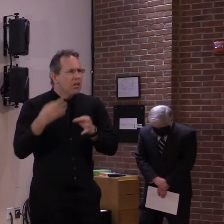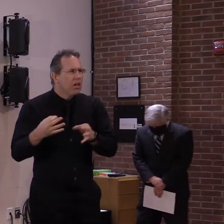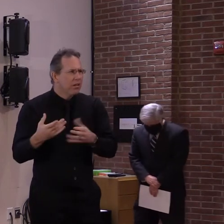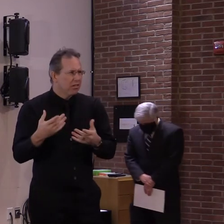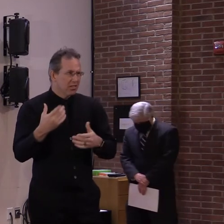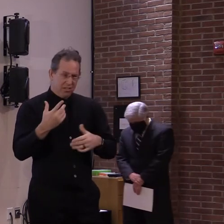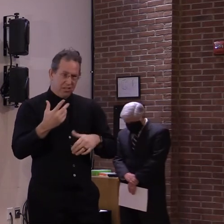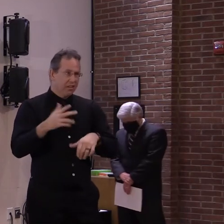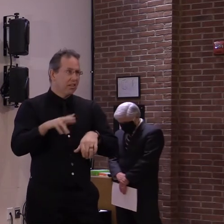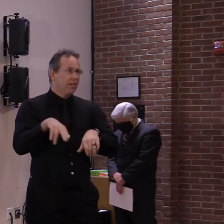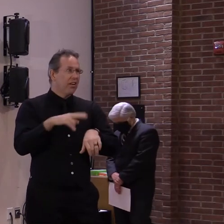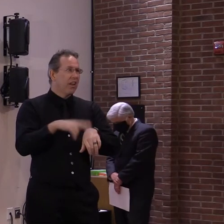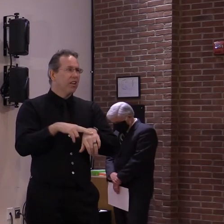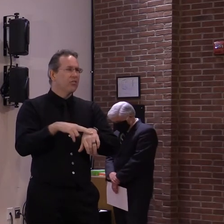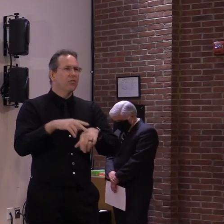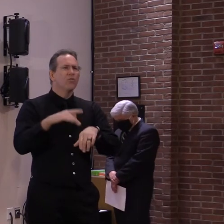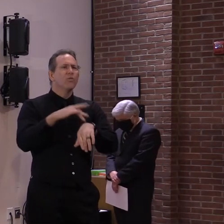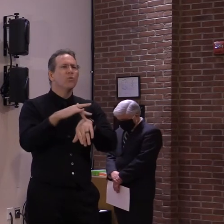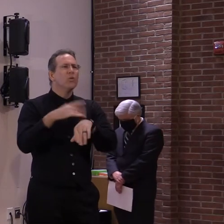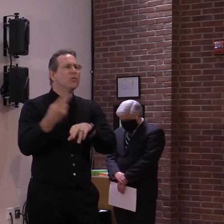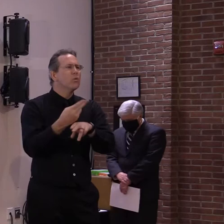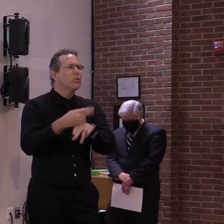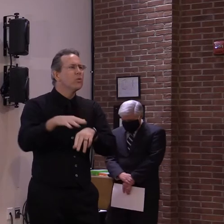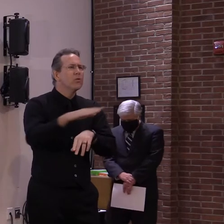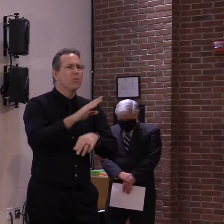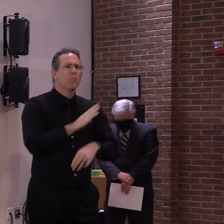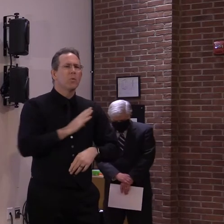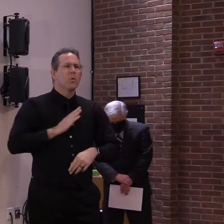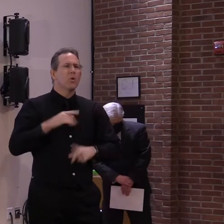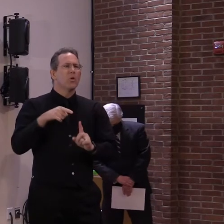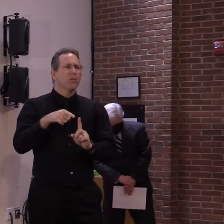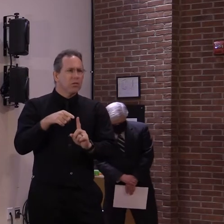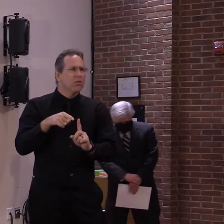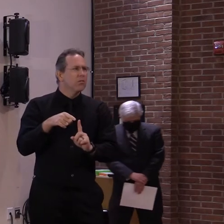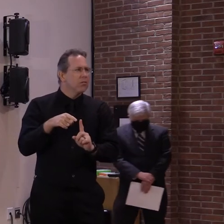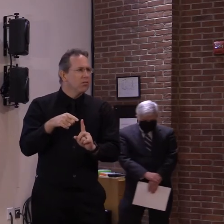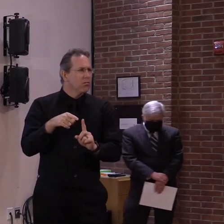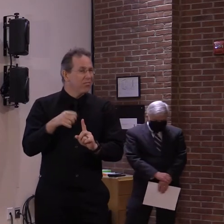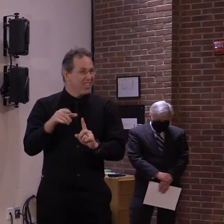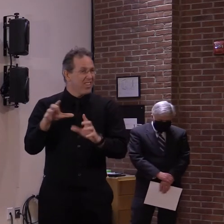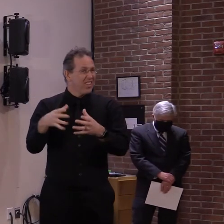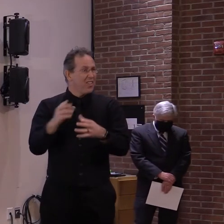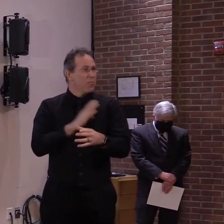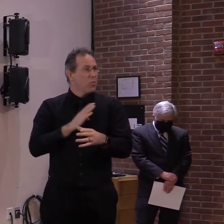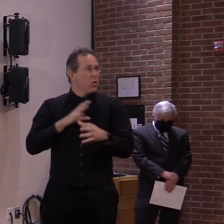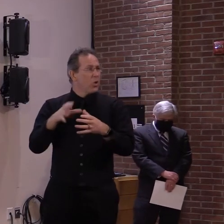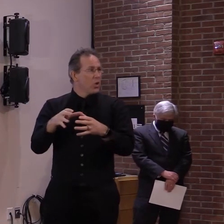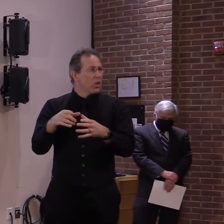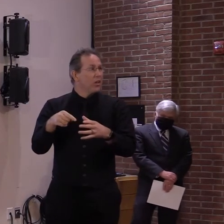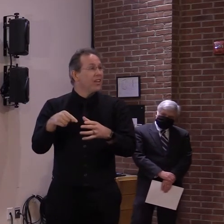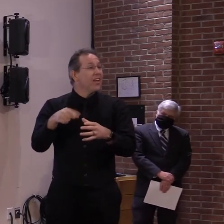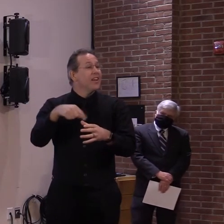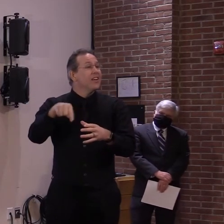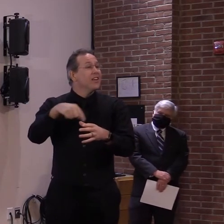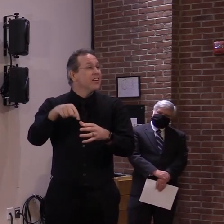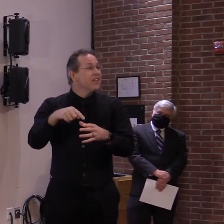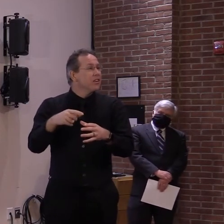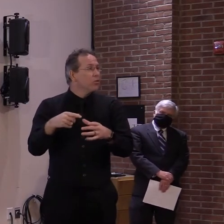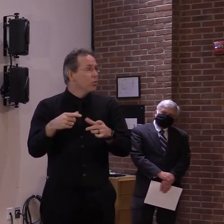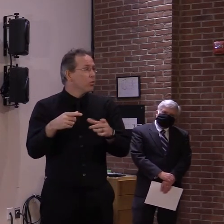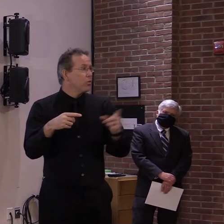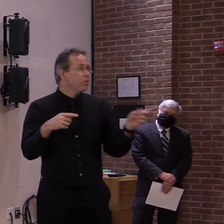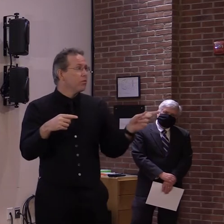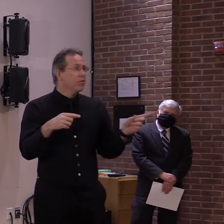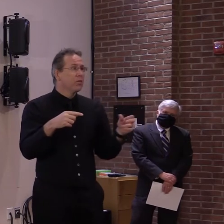part was, uh, in a bill that was defeated in the 2020 session of the legislature.